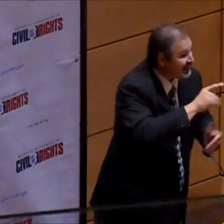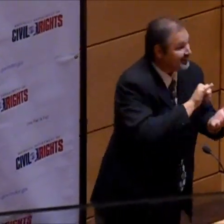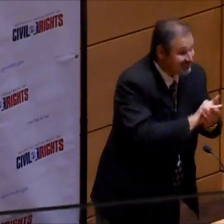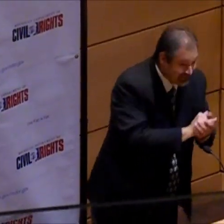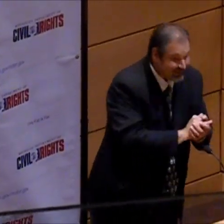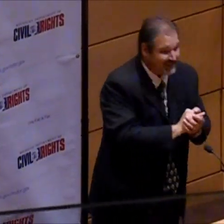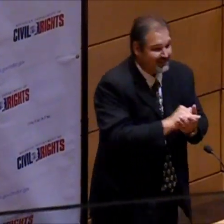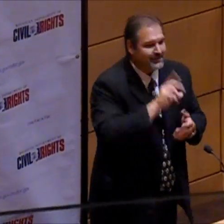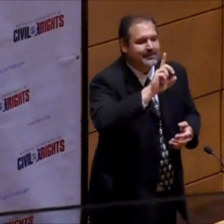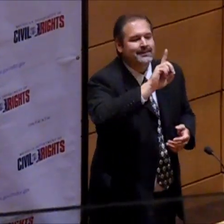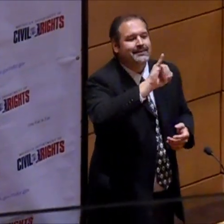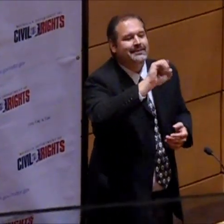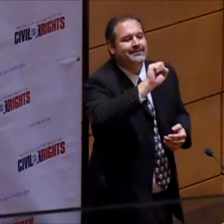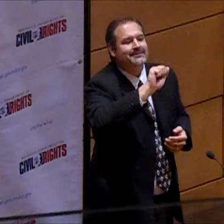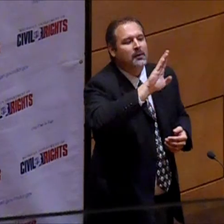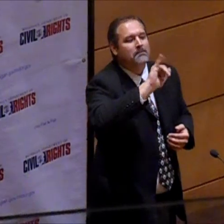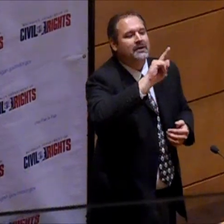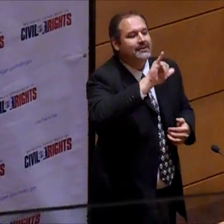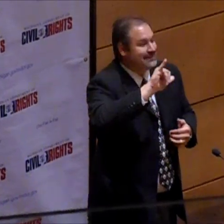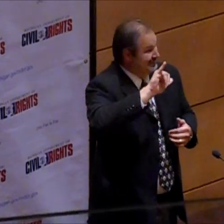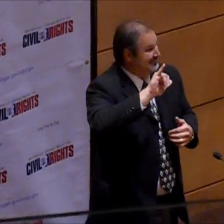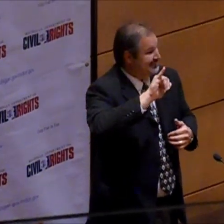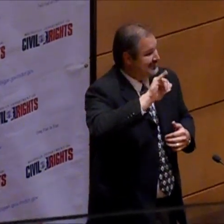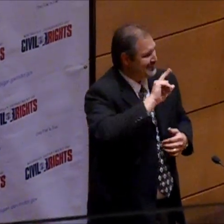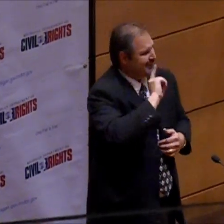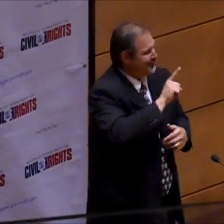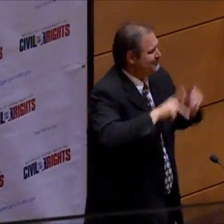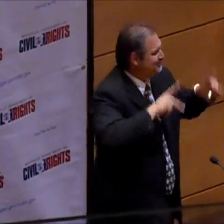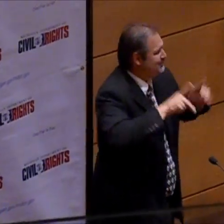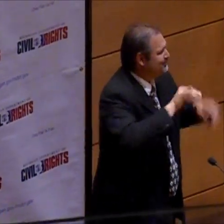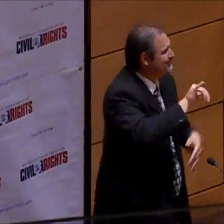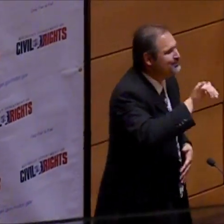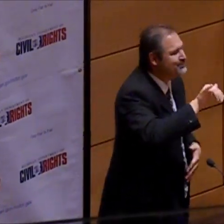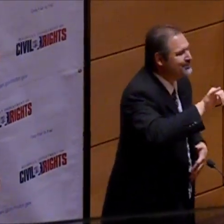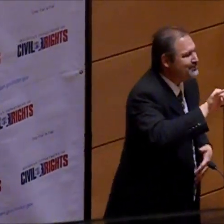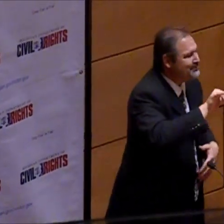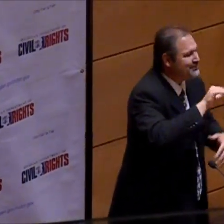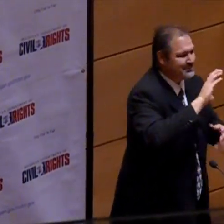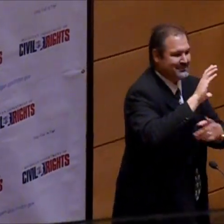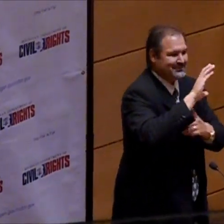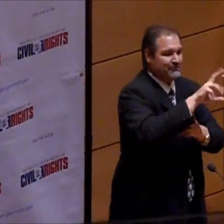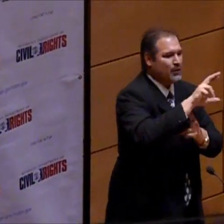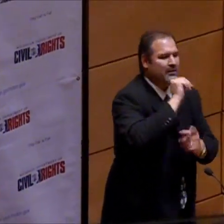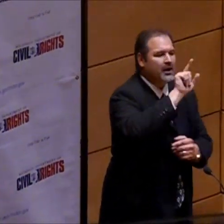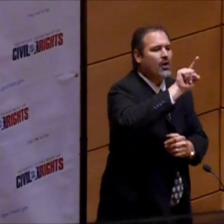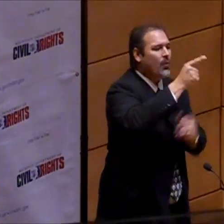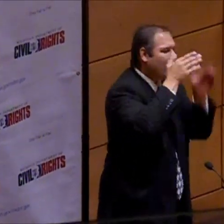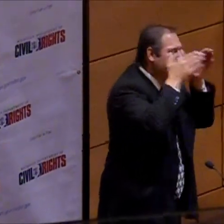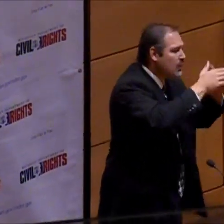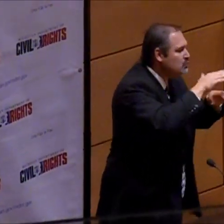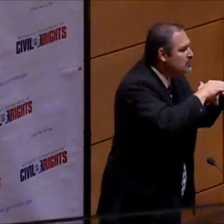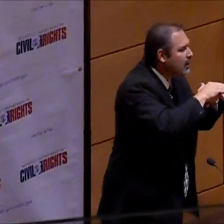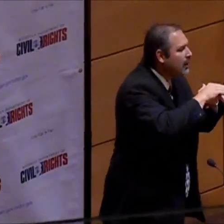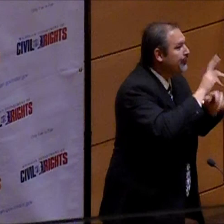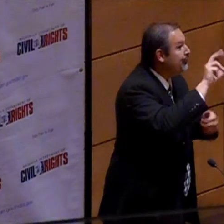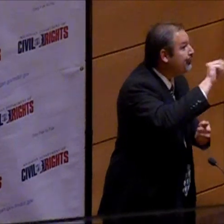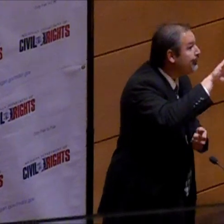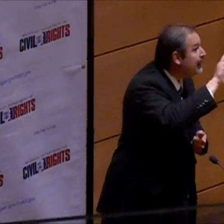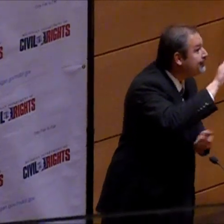If everyone would just accept the fact that disability, disabled people, are the